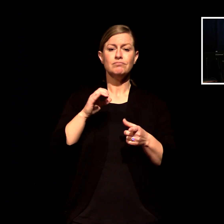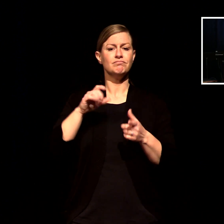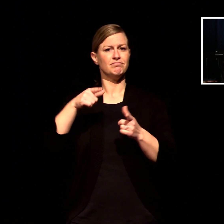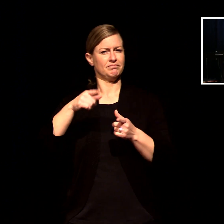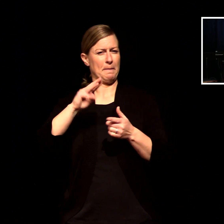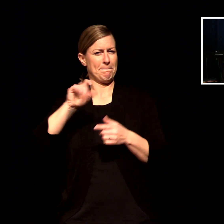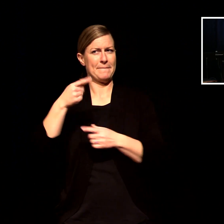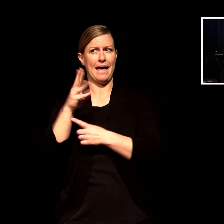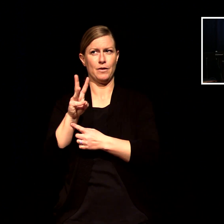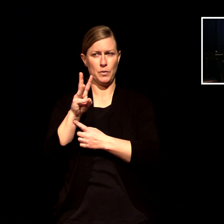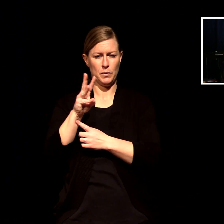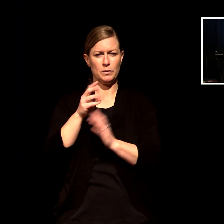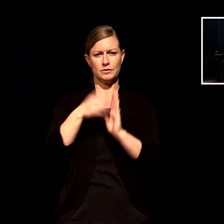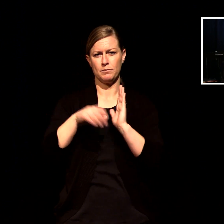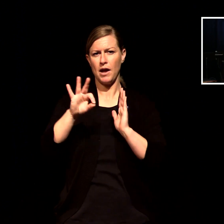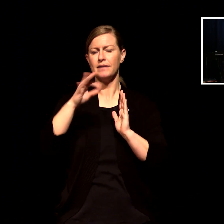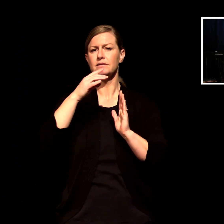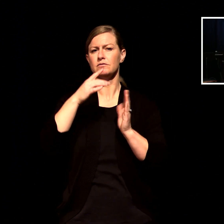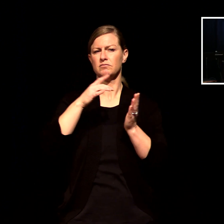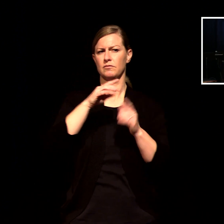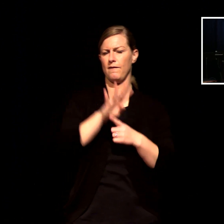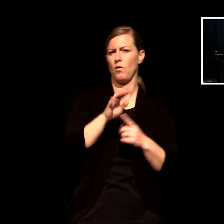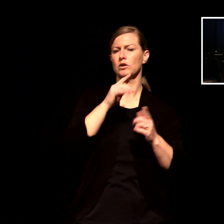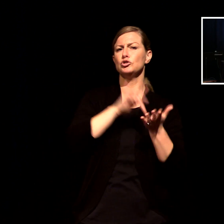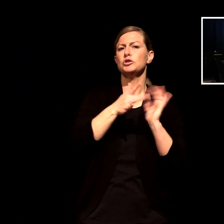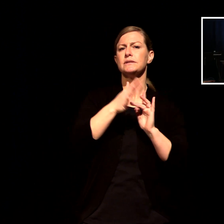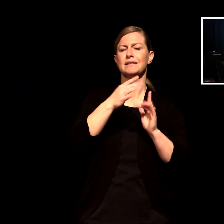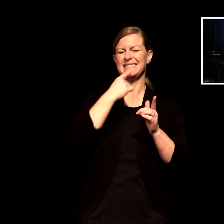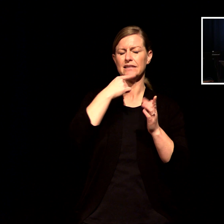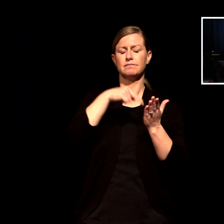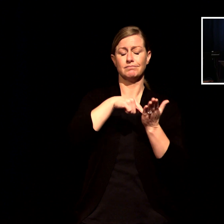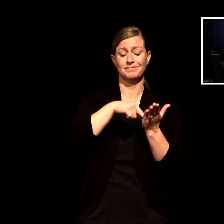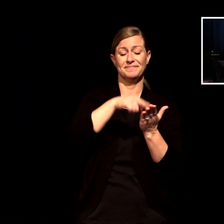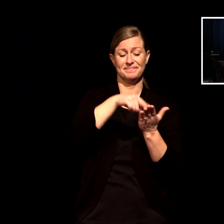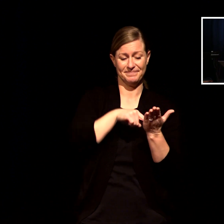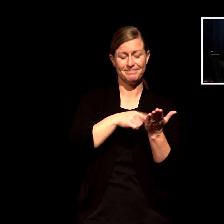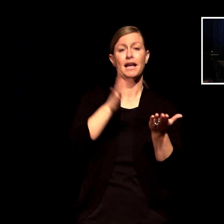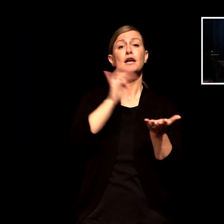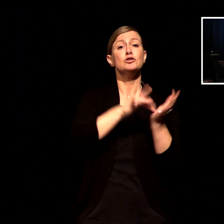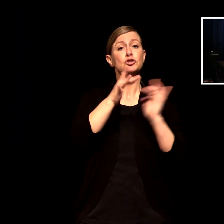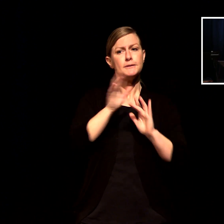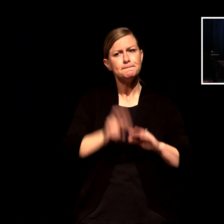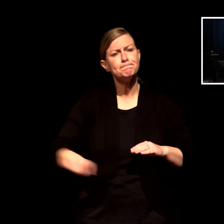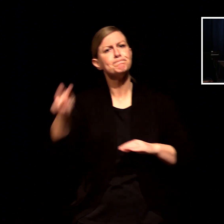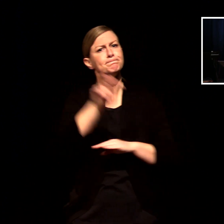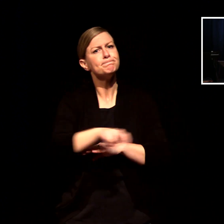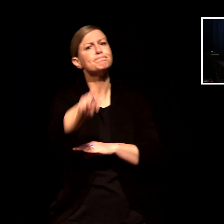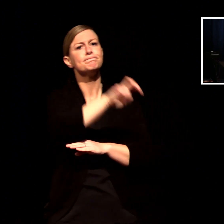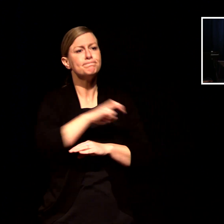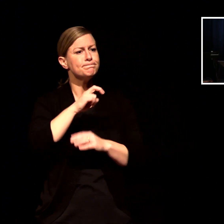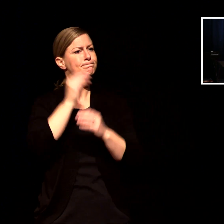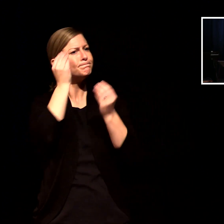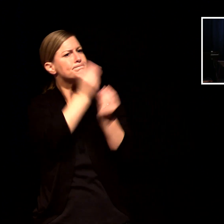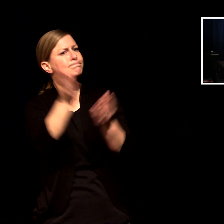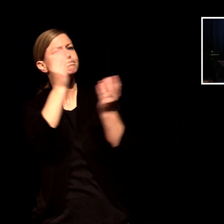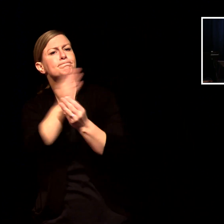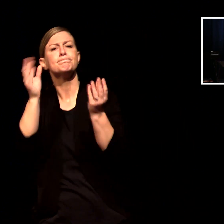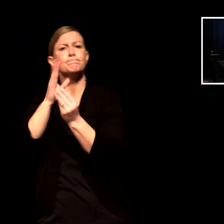through all the towns and villages of that area teaching in the synagogue and announcing the good news about the kingdom and he healed